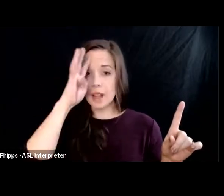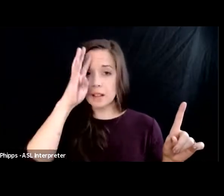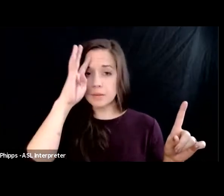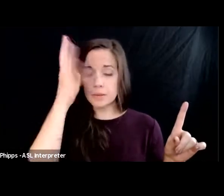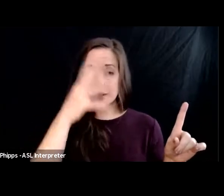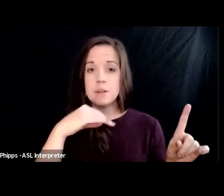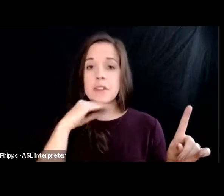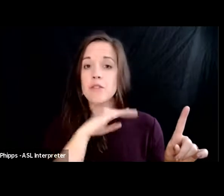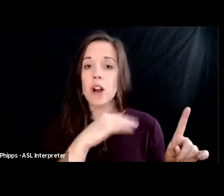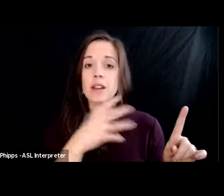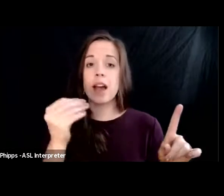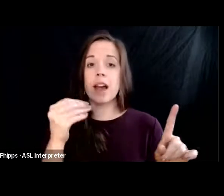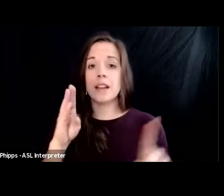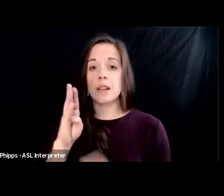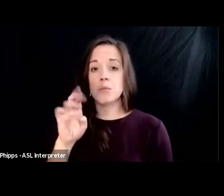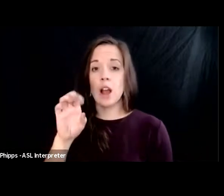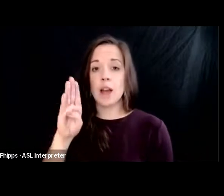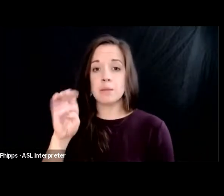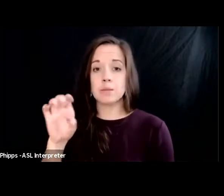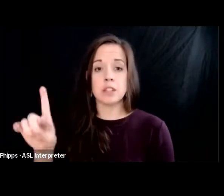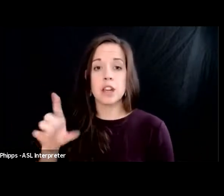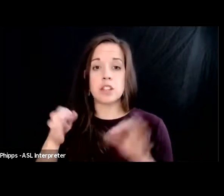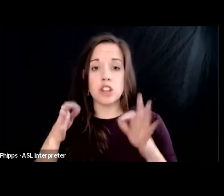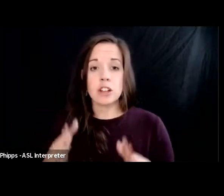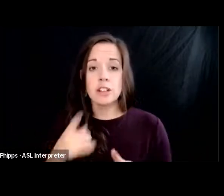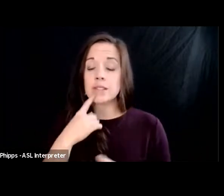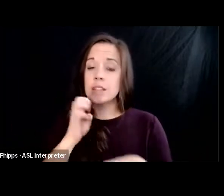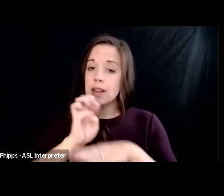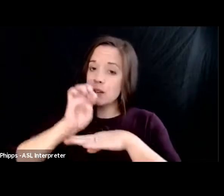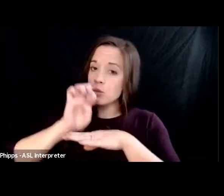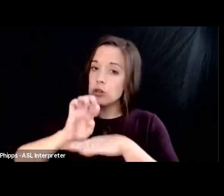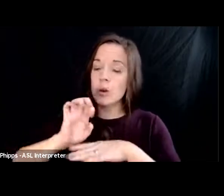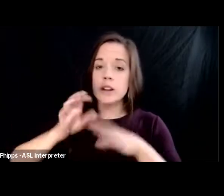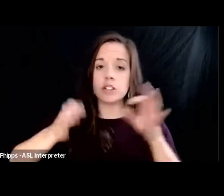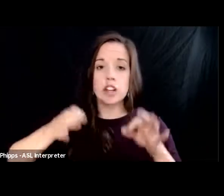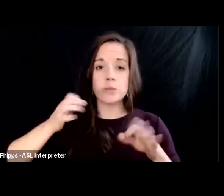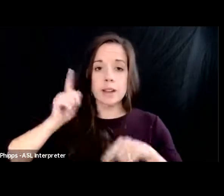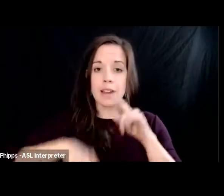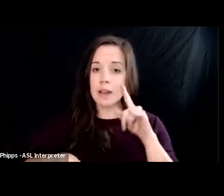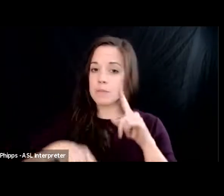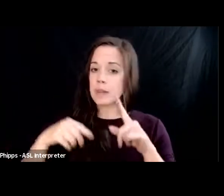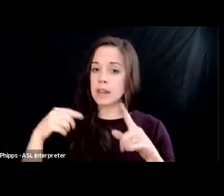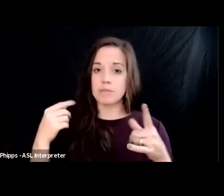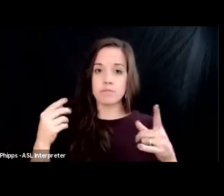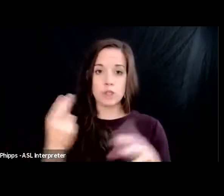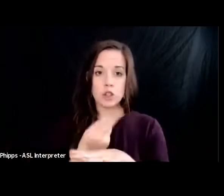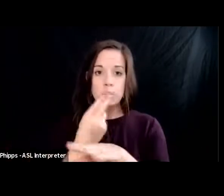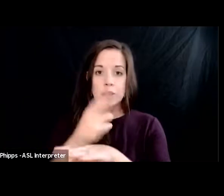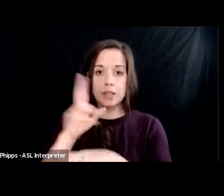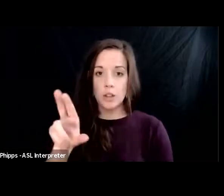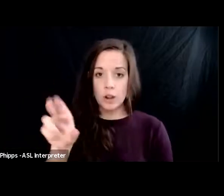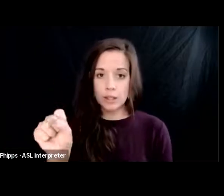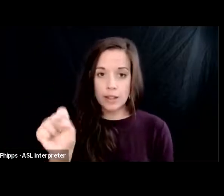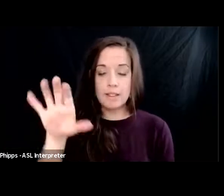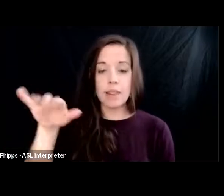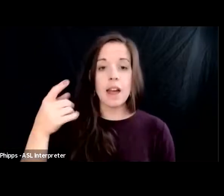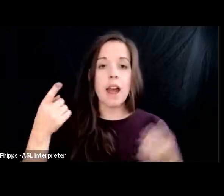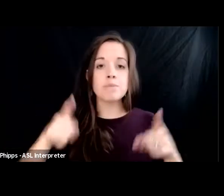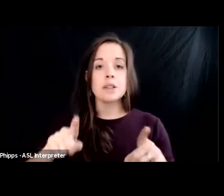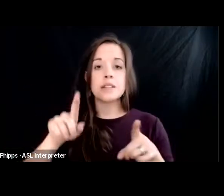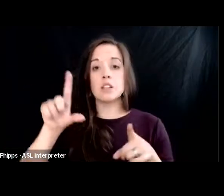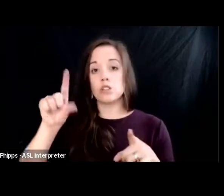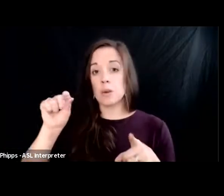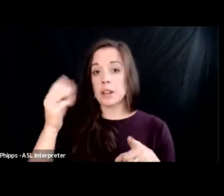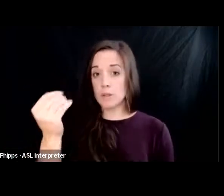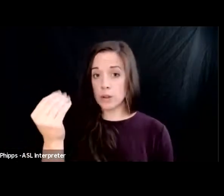judge and he said the ecuadorian judgment cannot be enforced in the united states this happened after in 2014